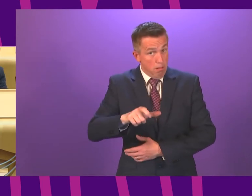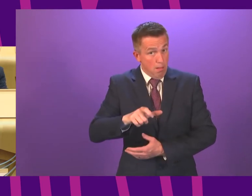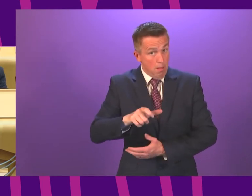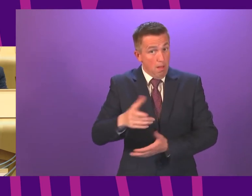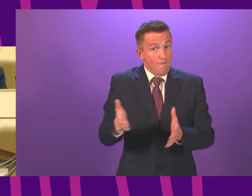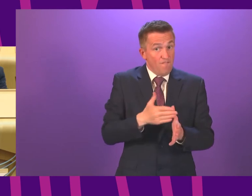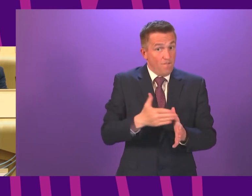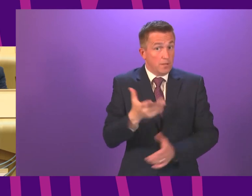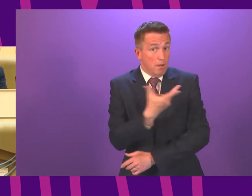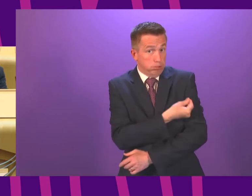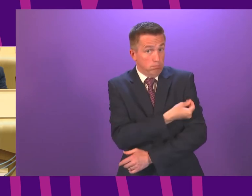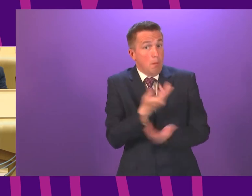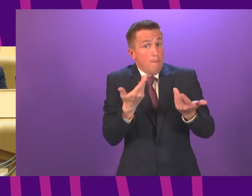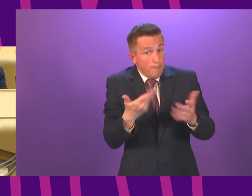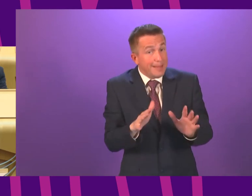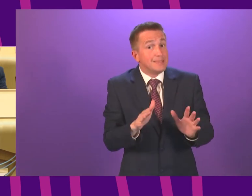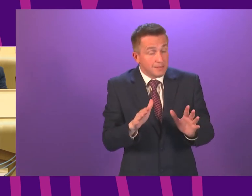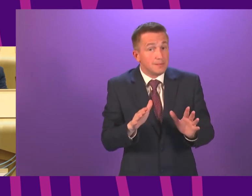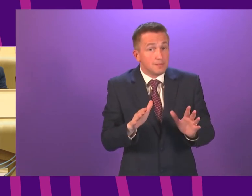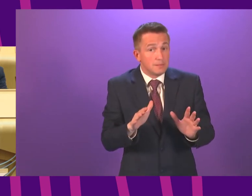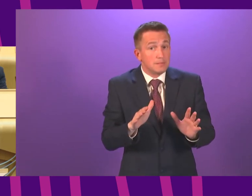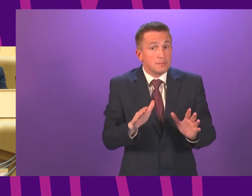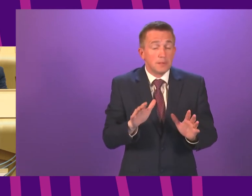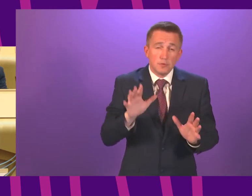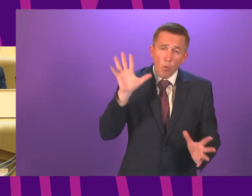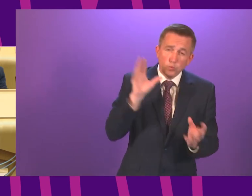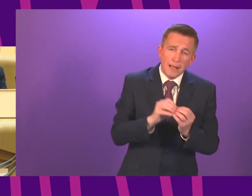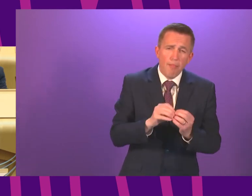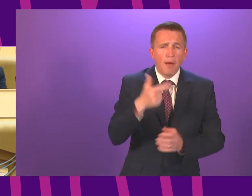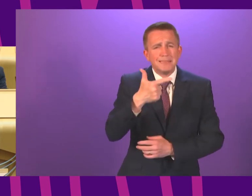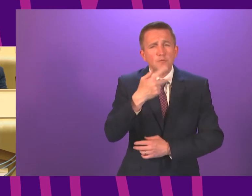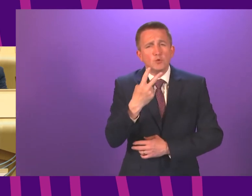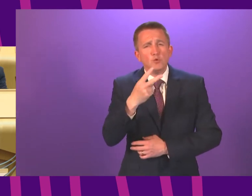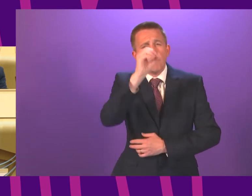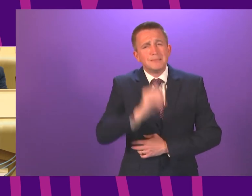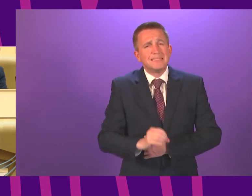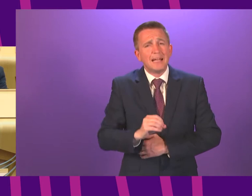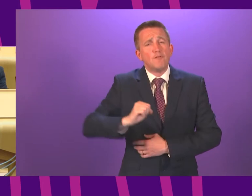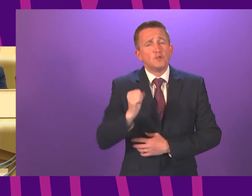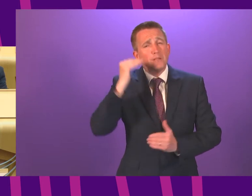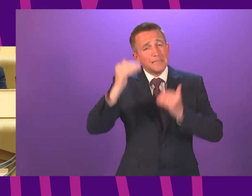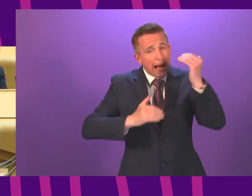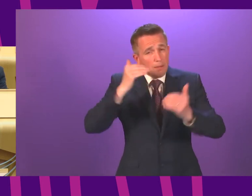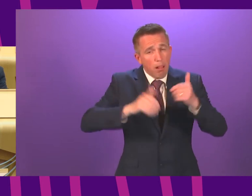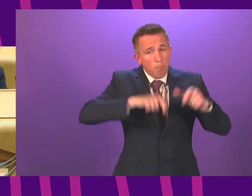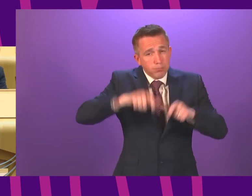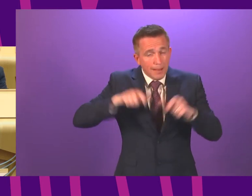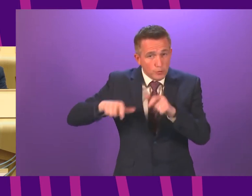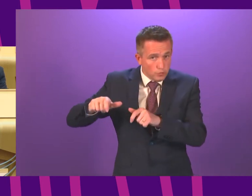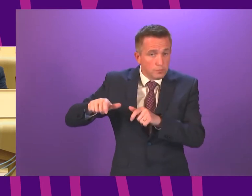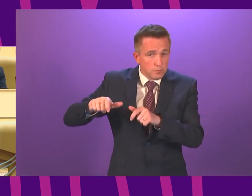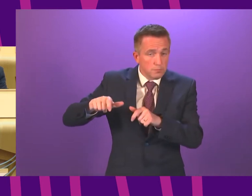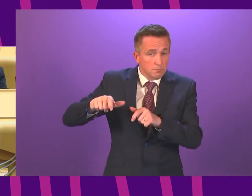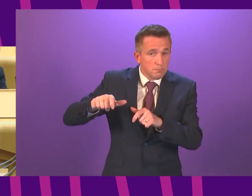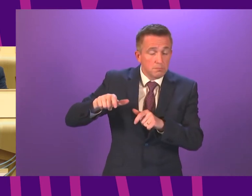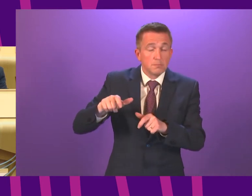received their first dose of the vaccine. That is around 72% of the adult population, and it represents